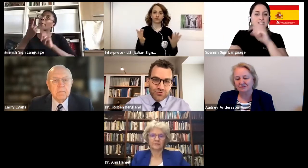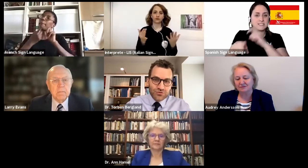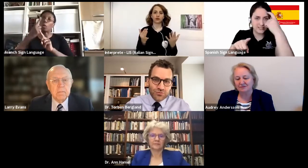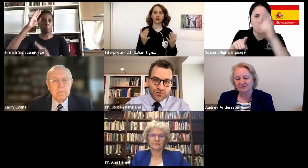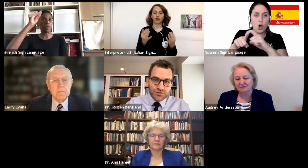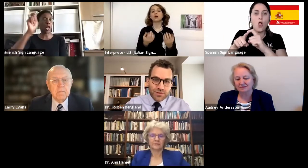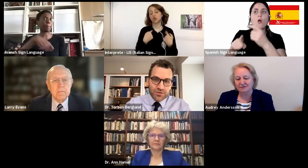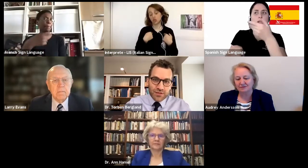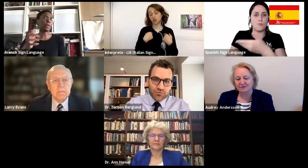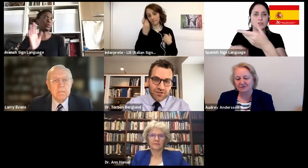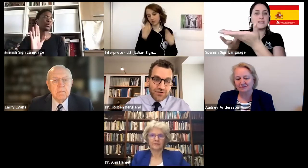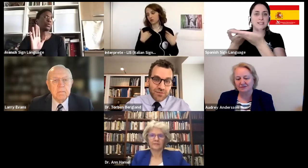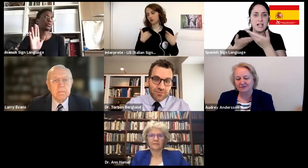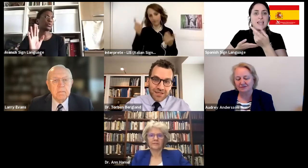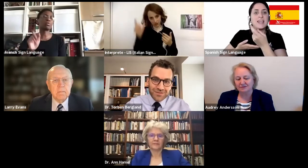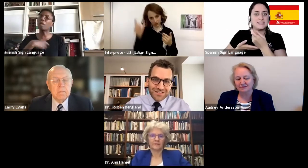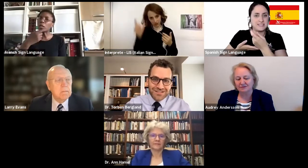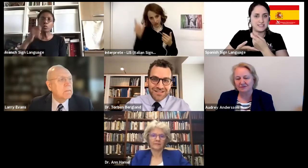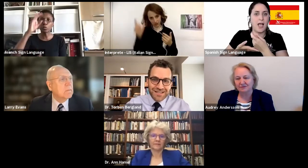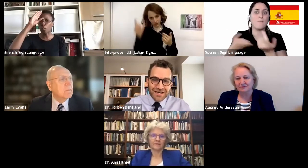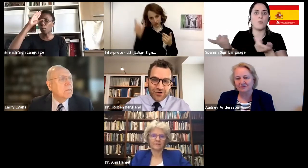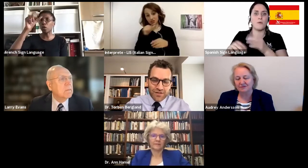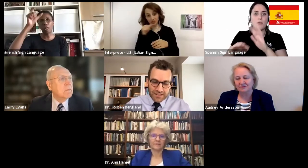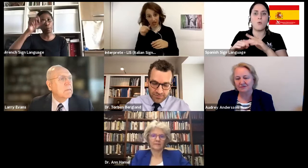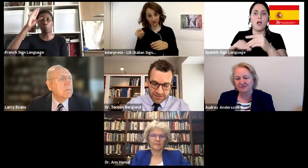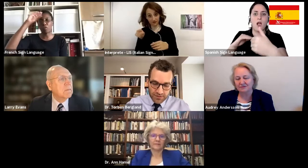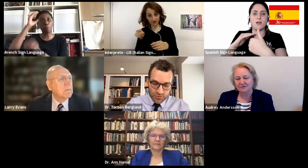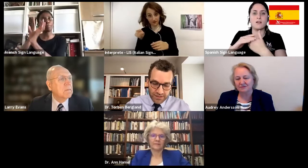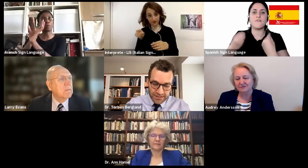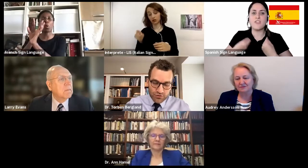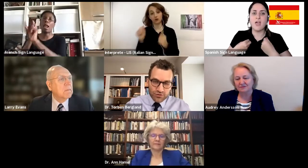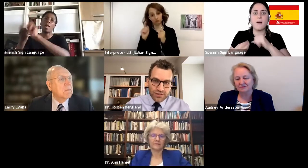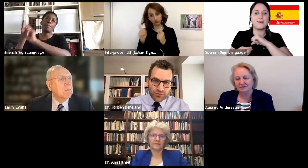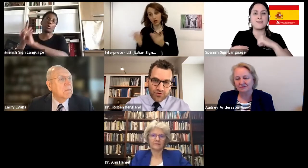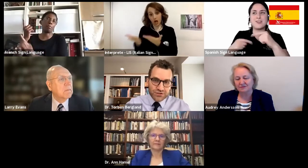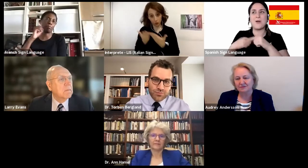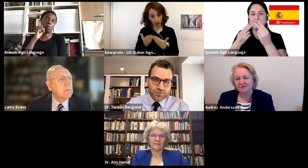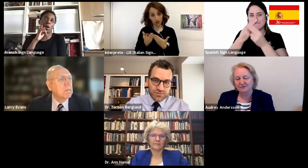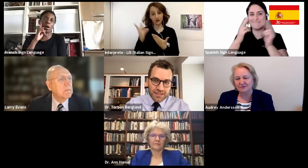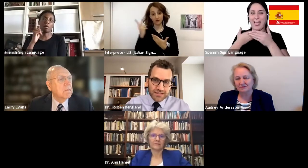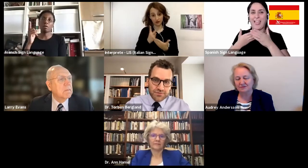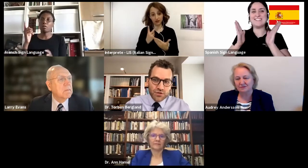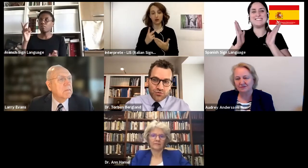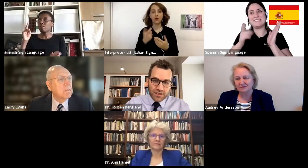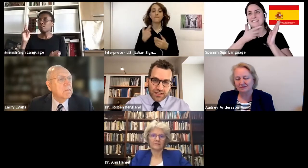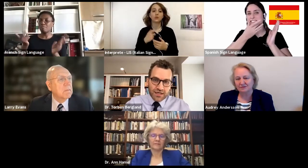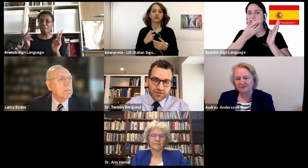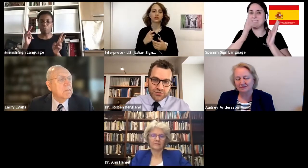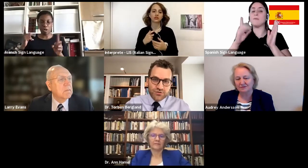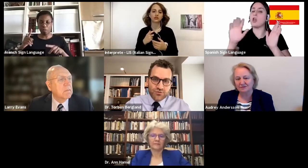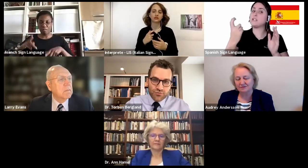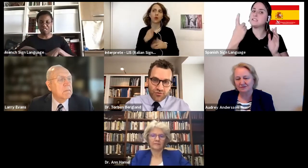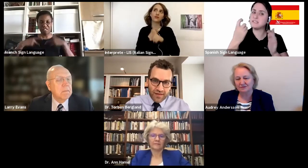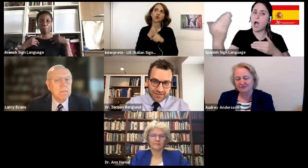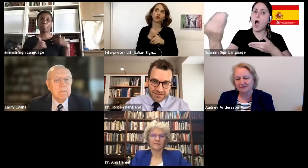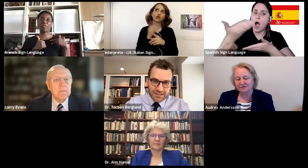to people in our private life may be limited on that. sometimes we need also the professional perspective who can guide